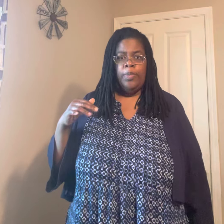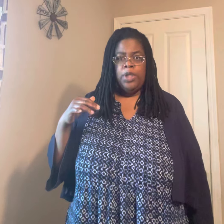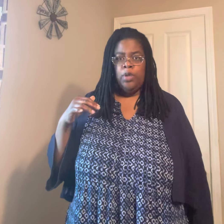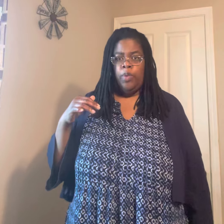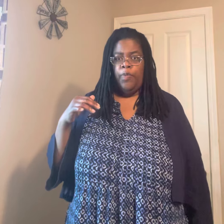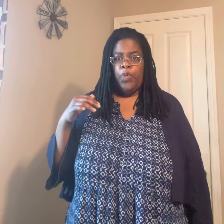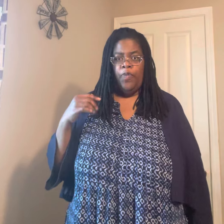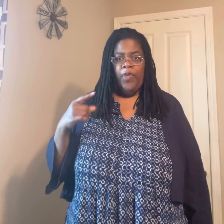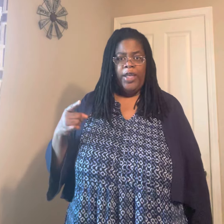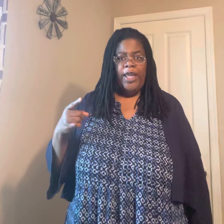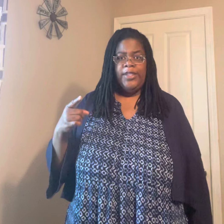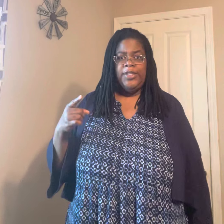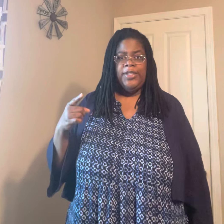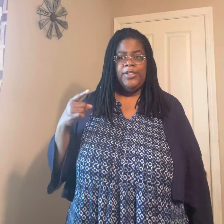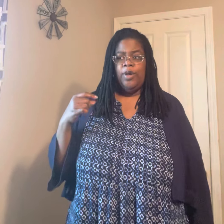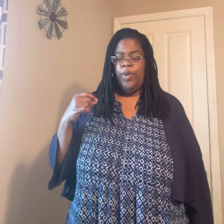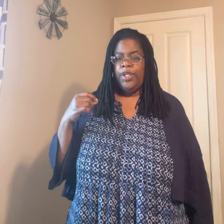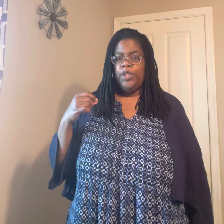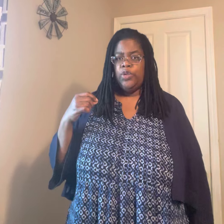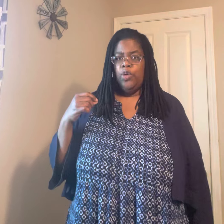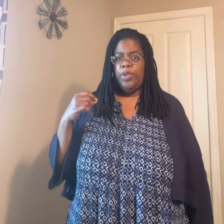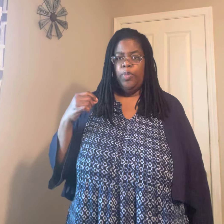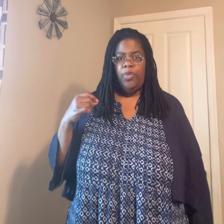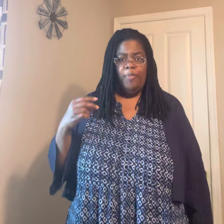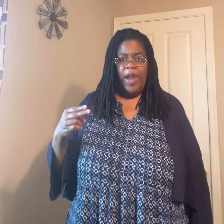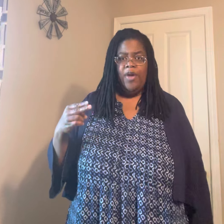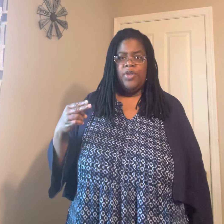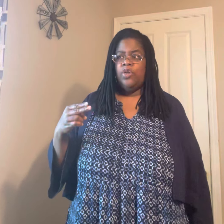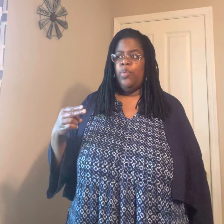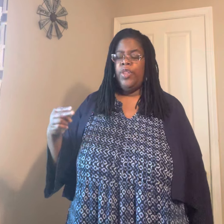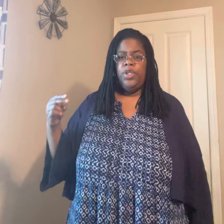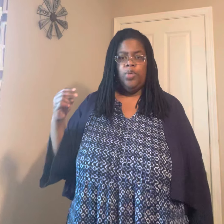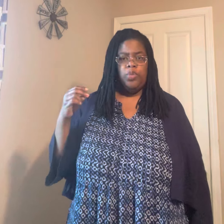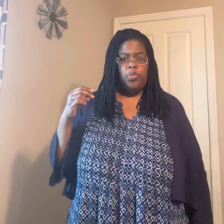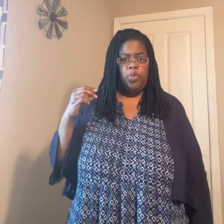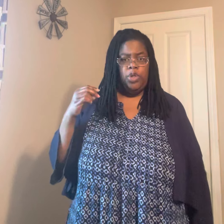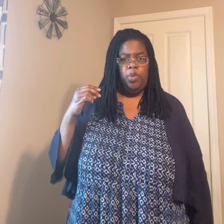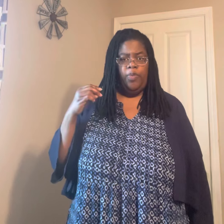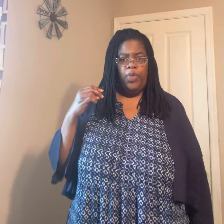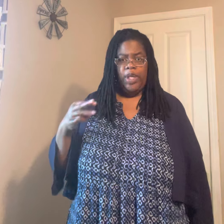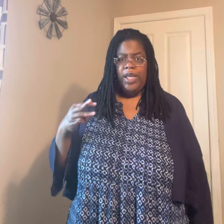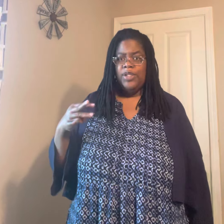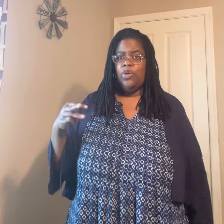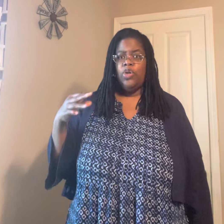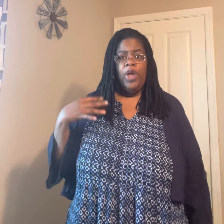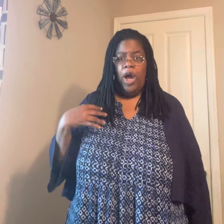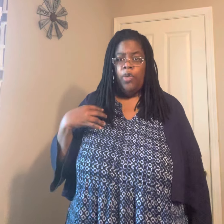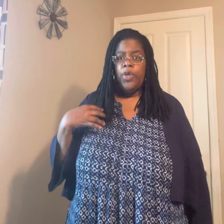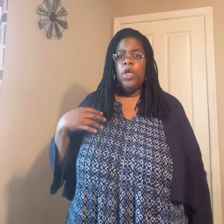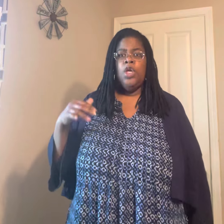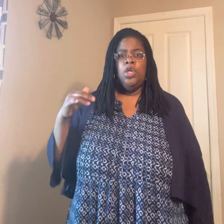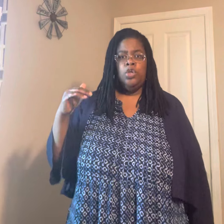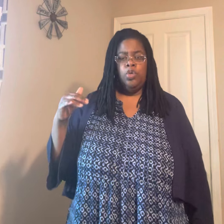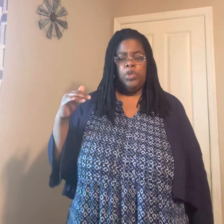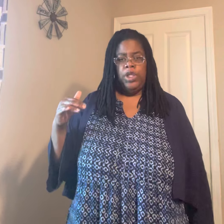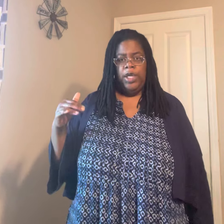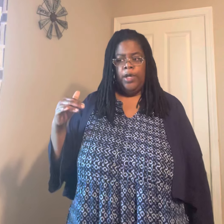deals with your finances or whether that storm deals with your marriage or whether it deals with your kids or your health, you still